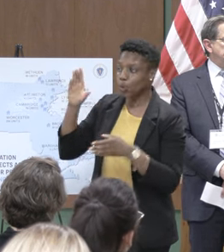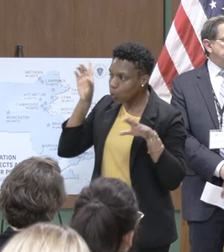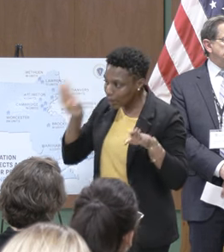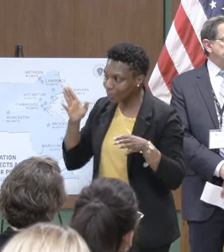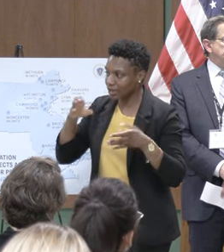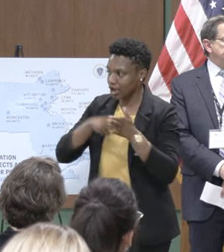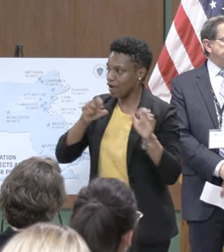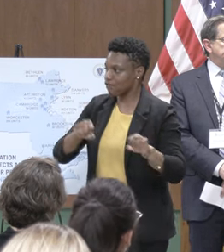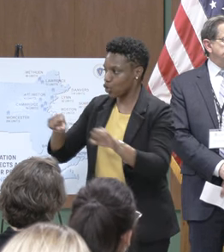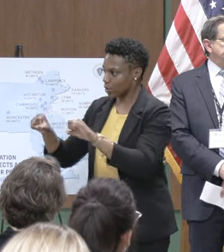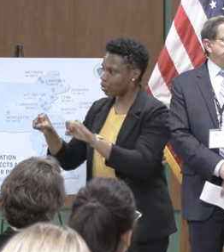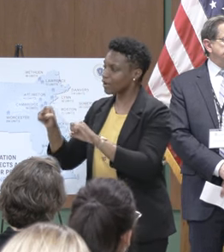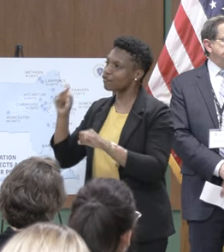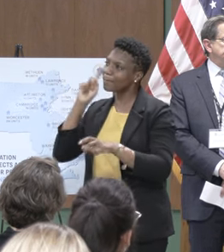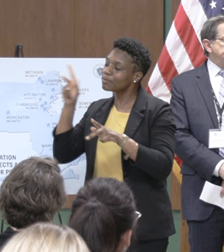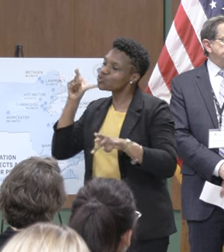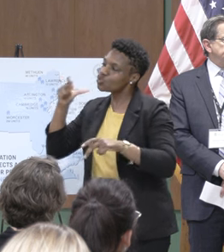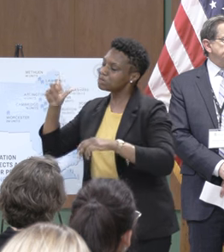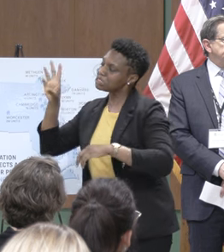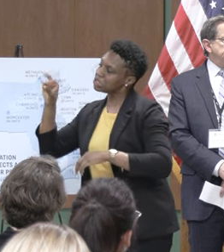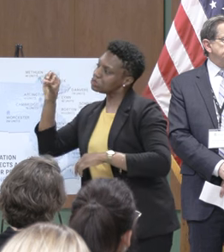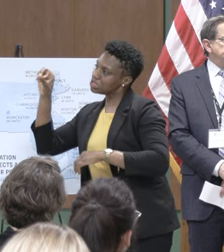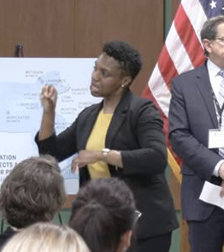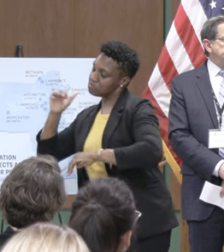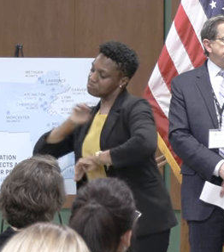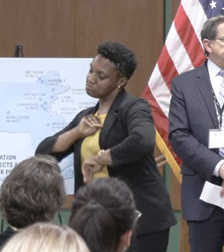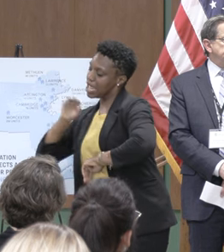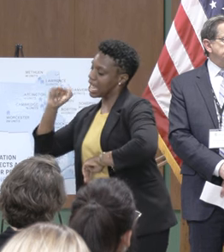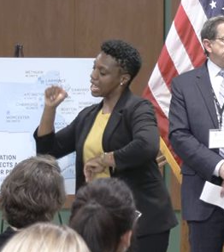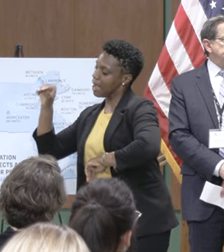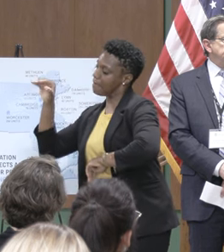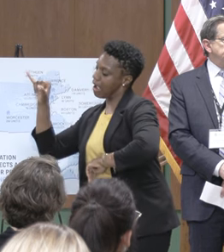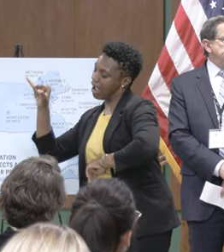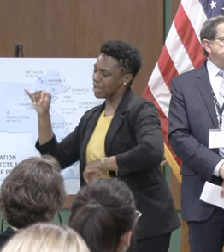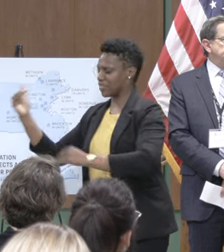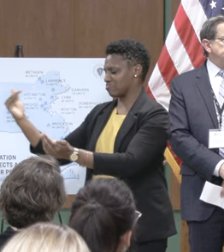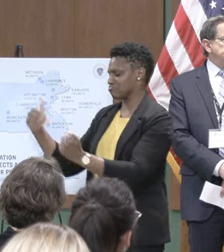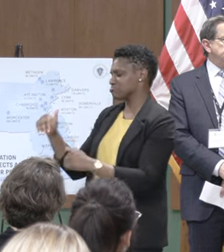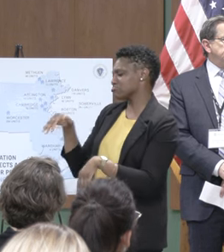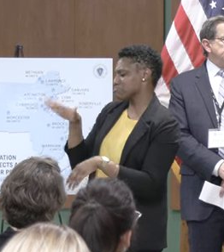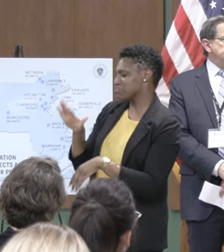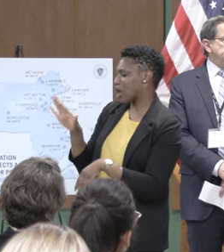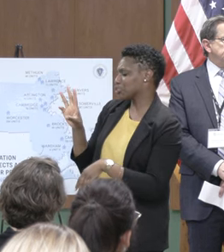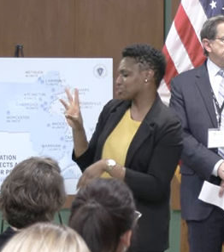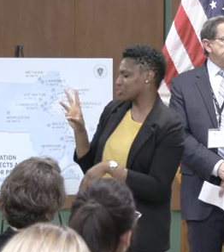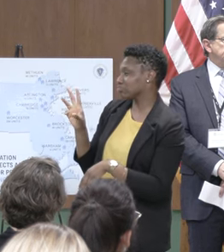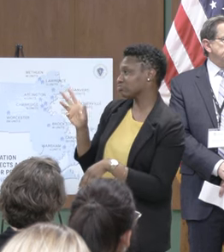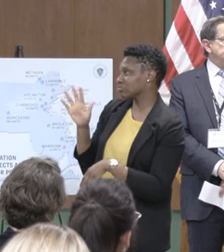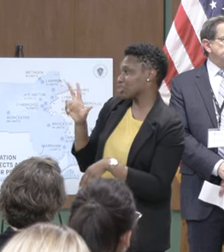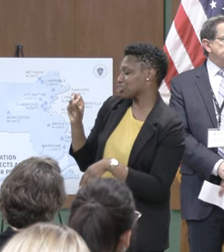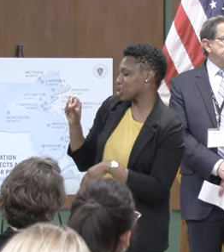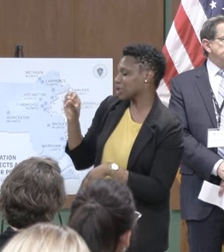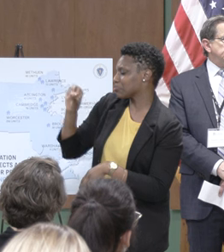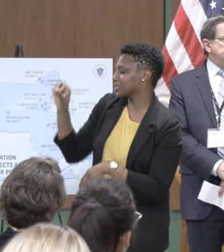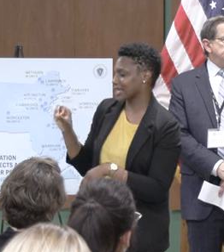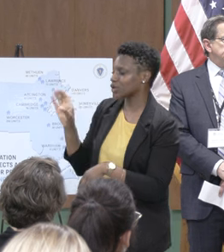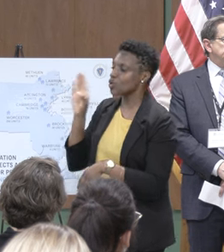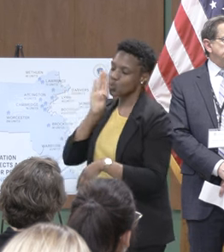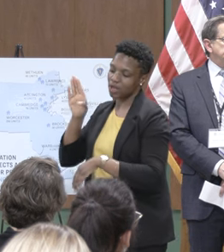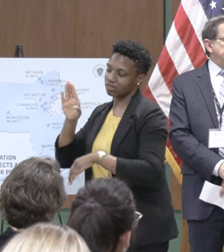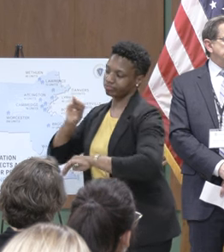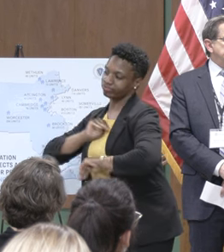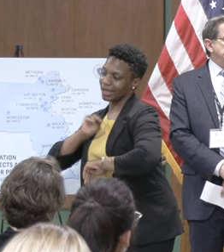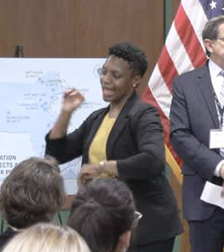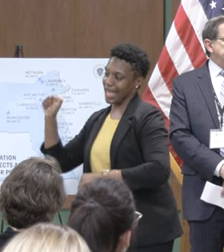60 percent of median income and another nearly 500 that are affordable that are available to people making less than 30